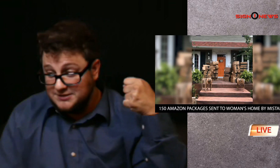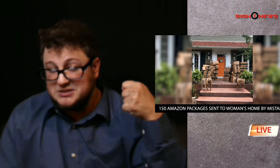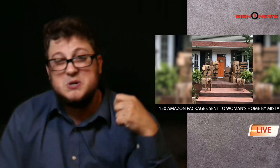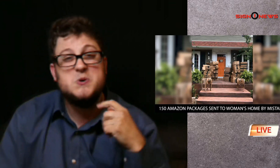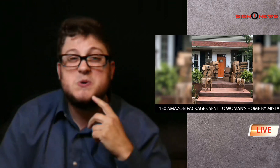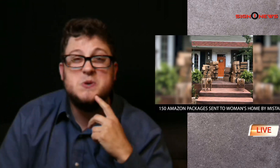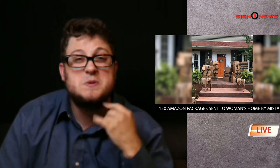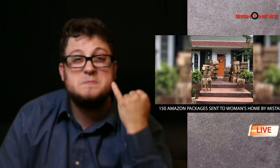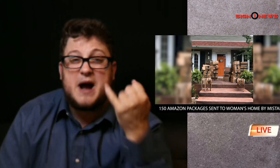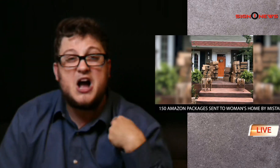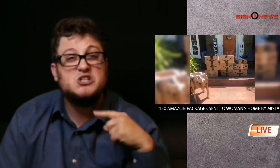i can't imagine that